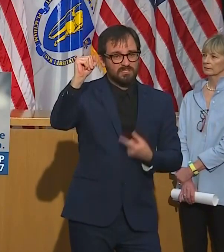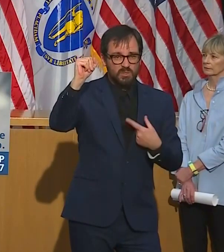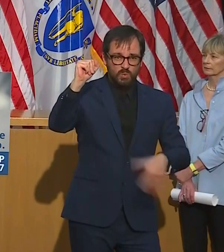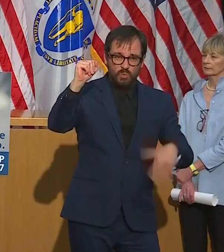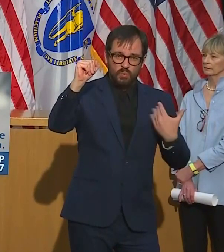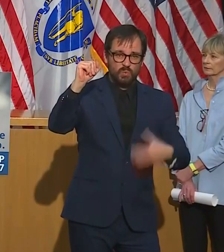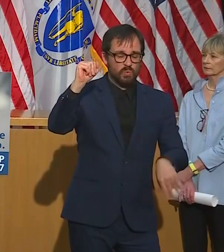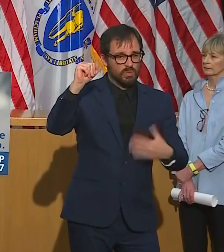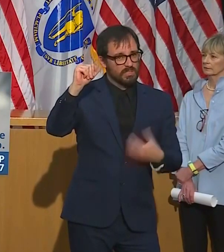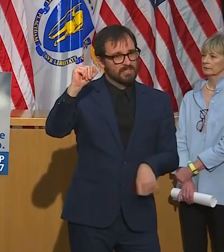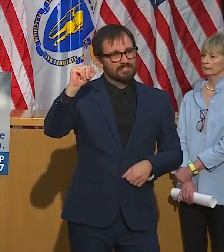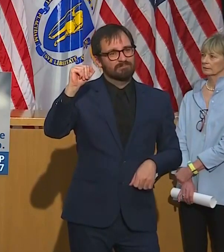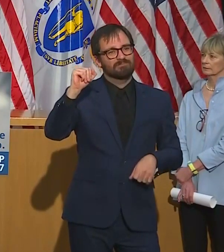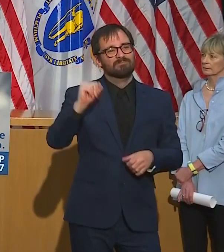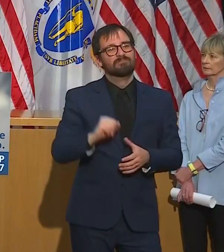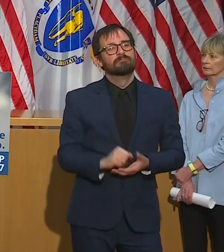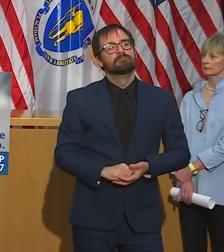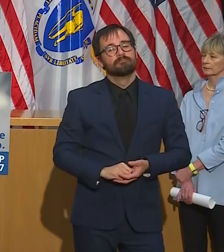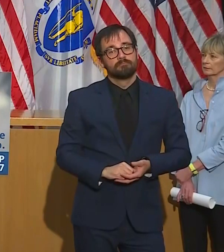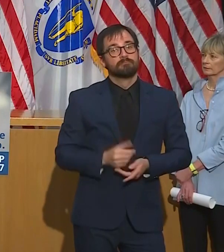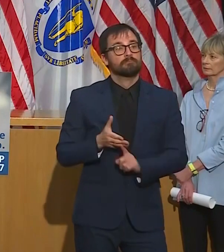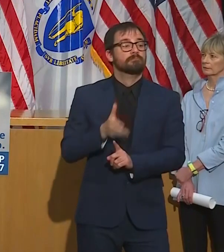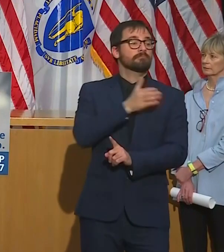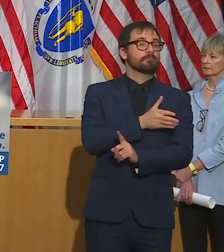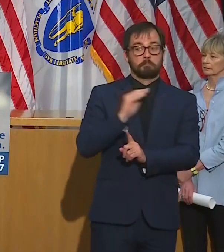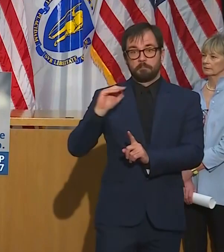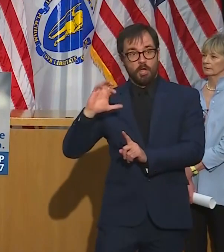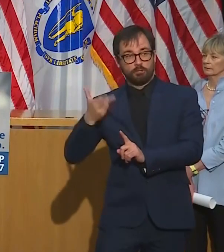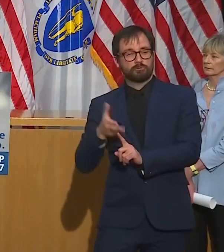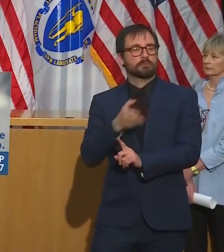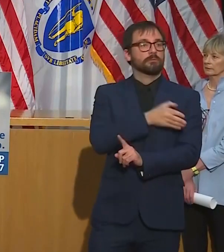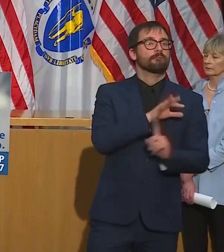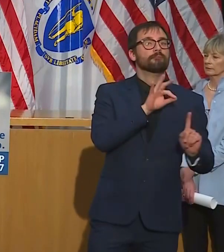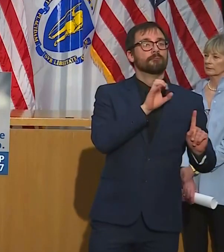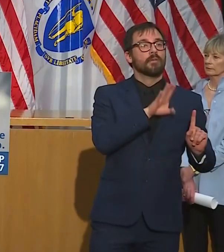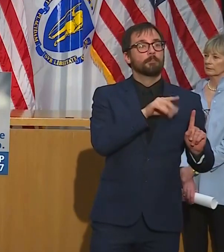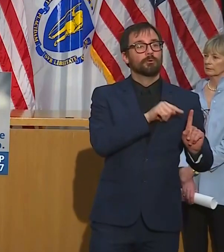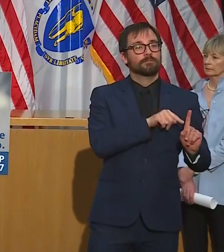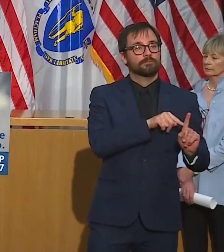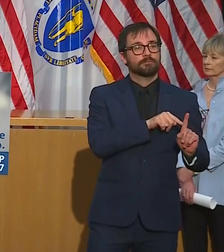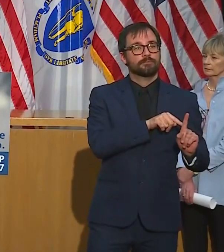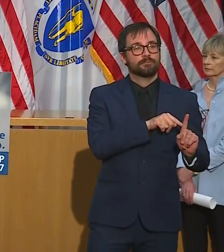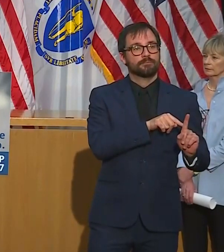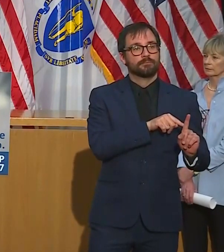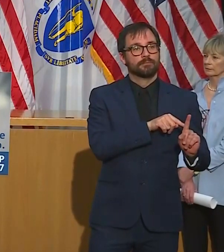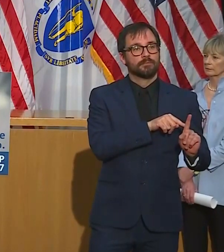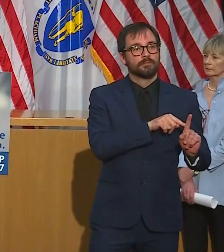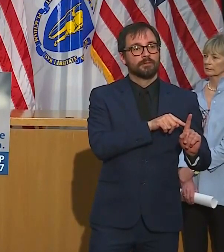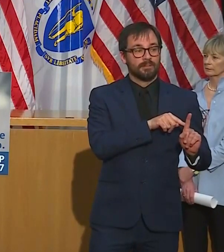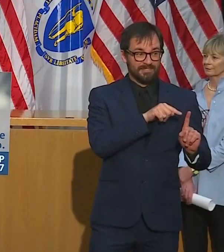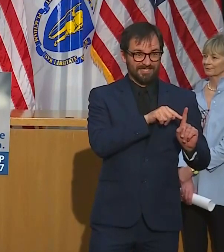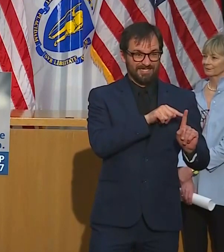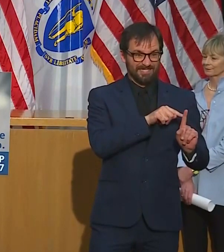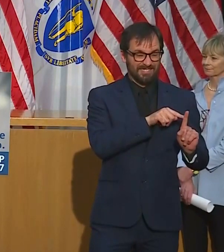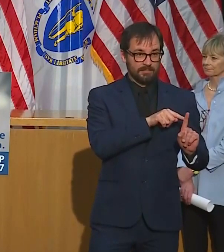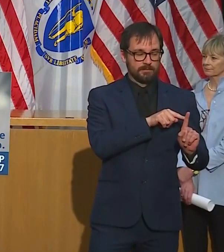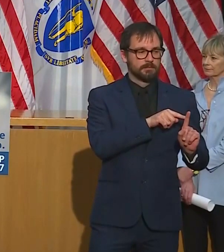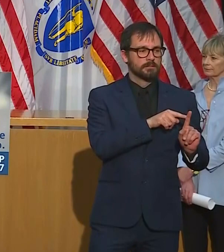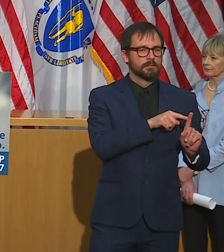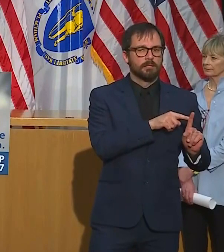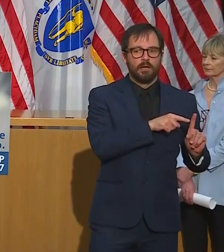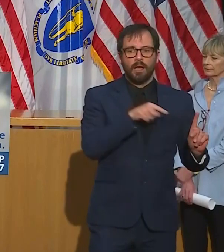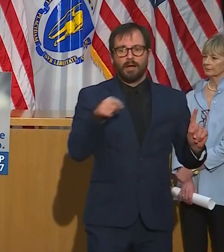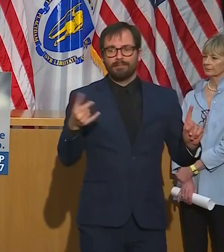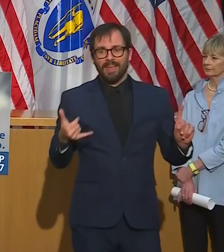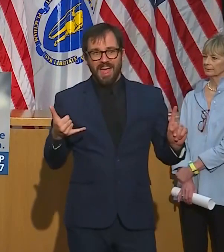February. And obviously we're grateful that we've been able to process those claims on behalf of those people who lost their jobs through no fault of their